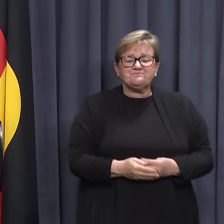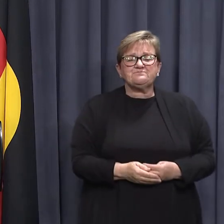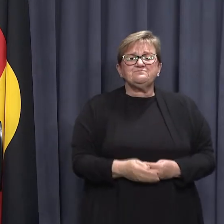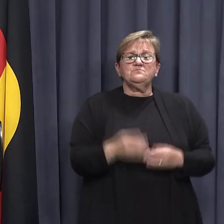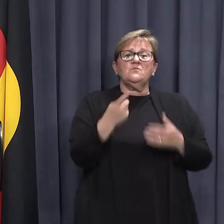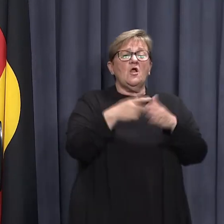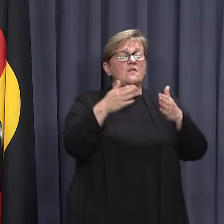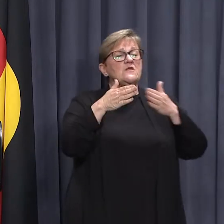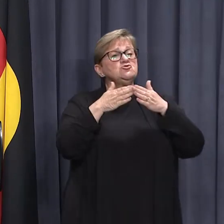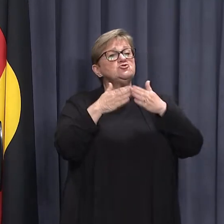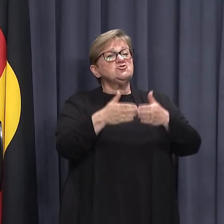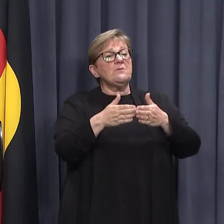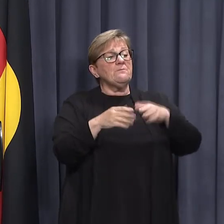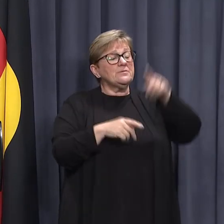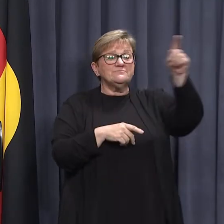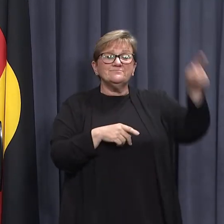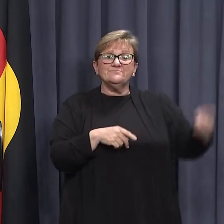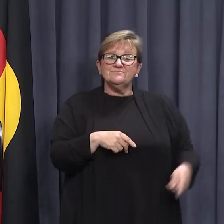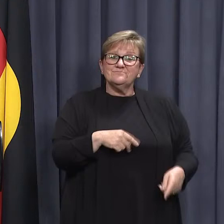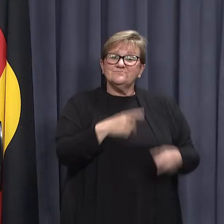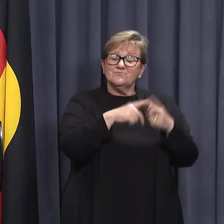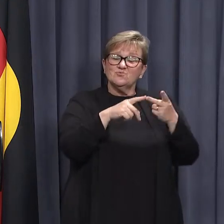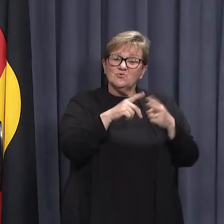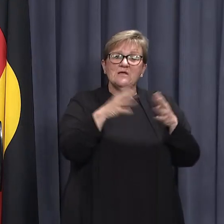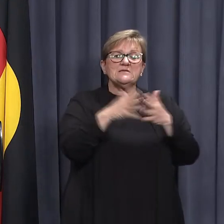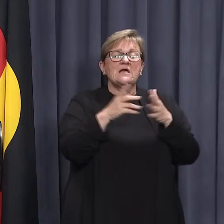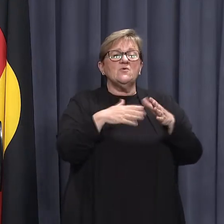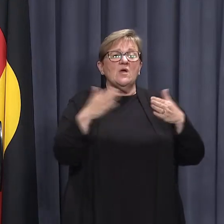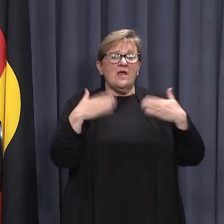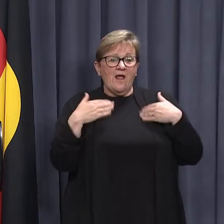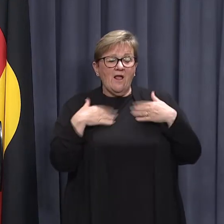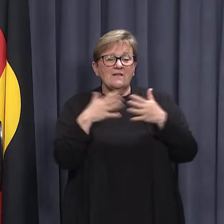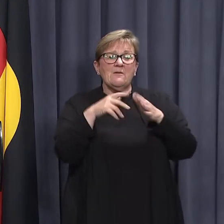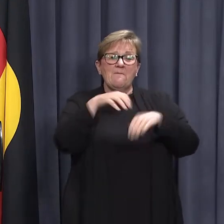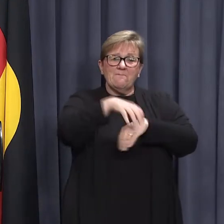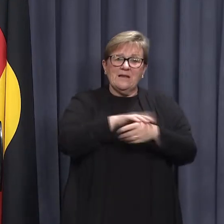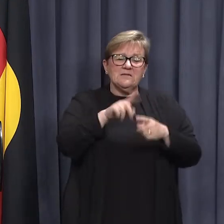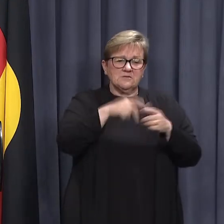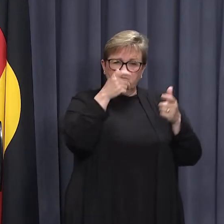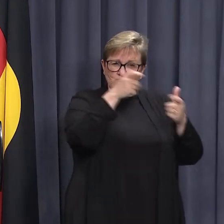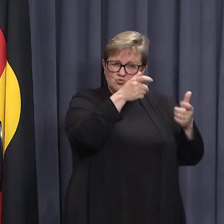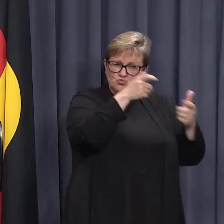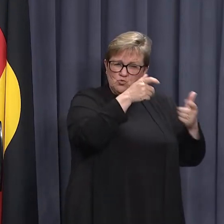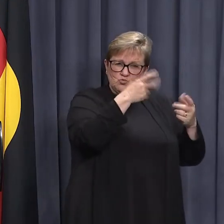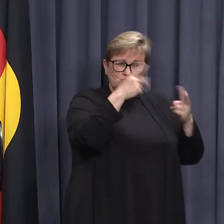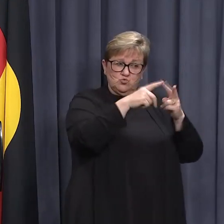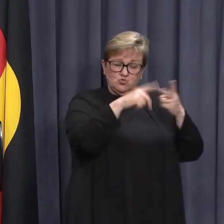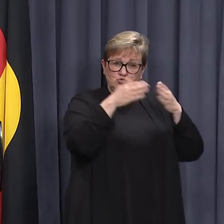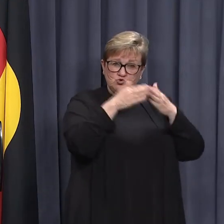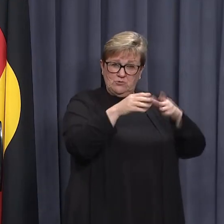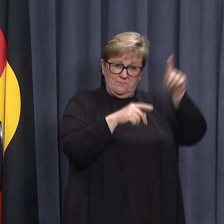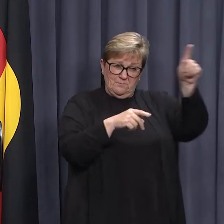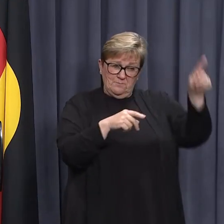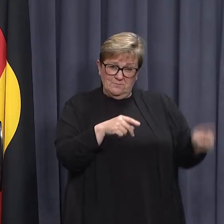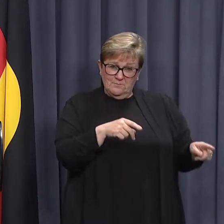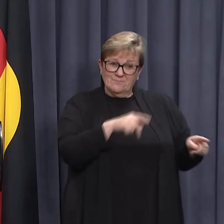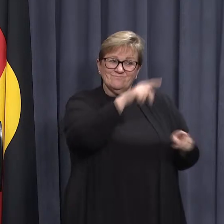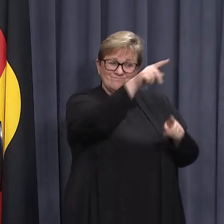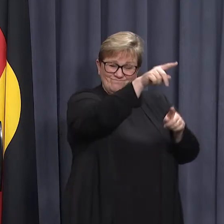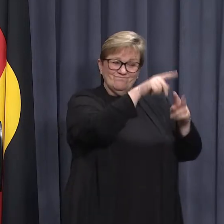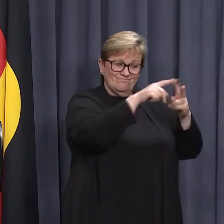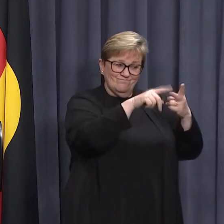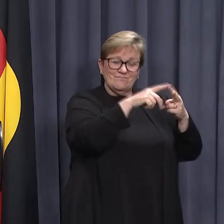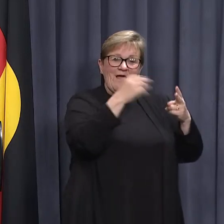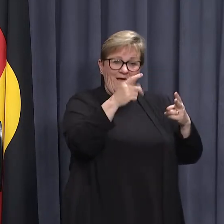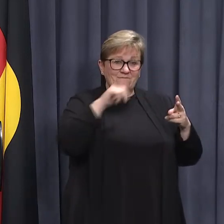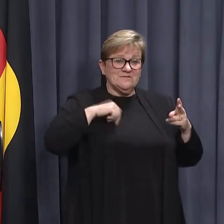on the ships off the coast. WA Health and WA Police continue to monitor the two ships with reported cases of